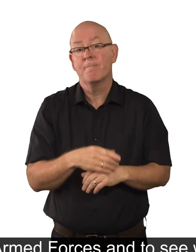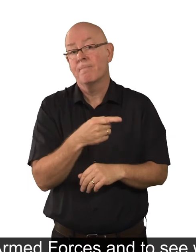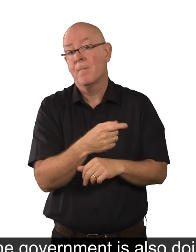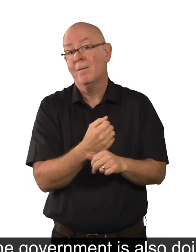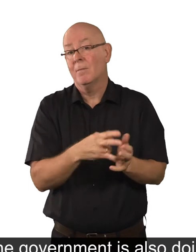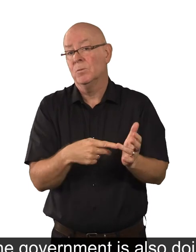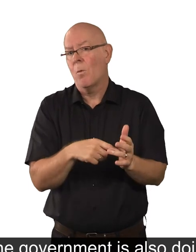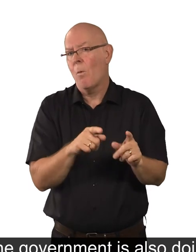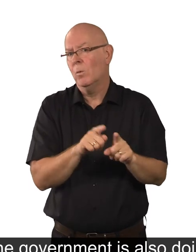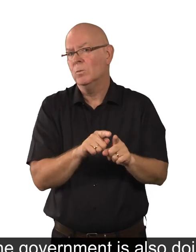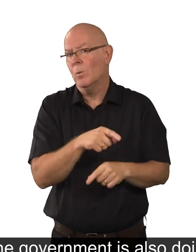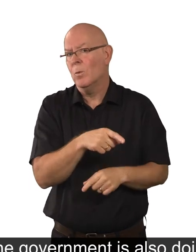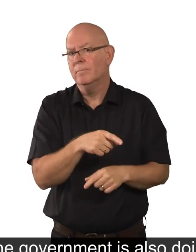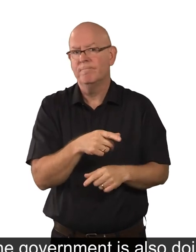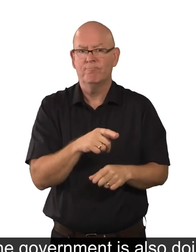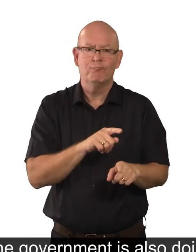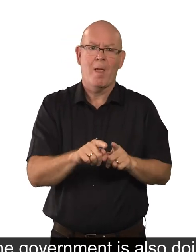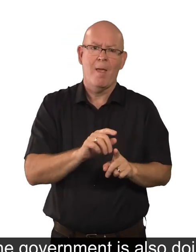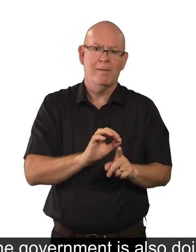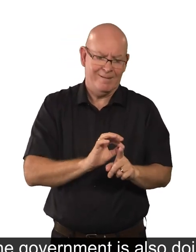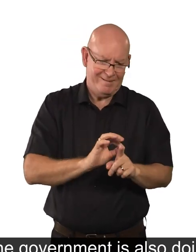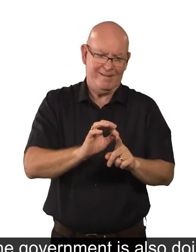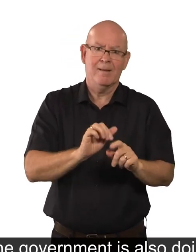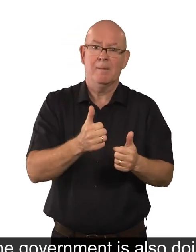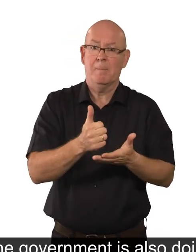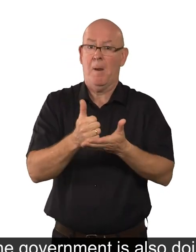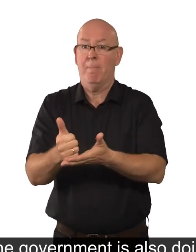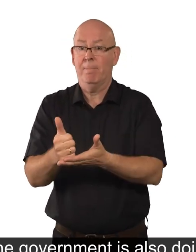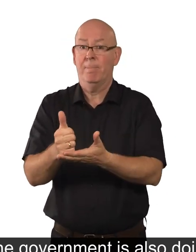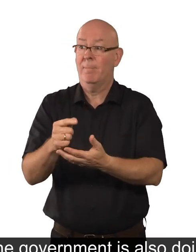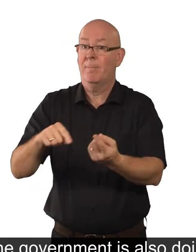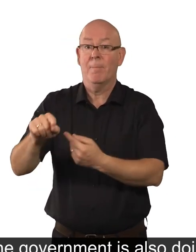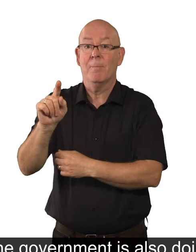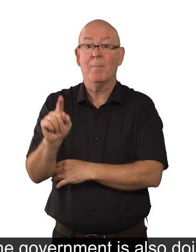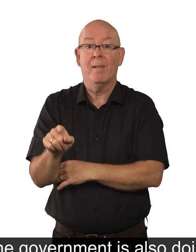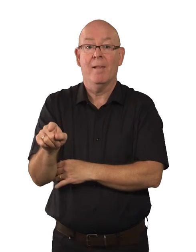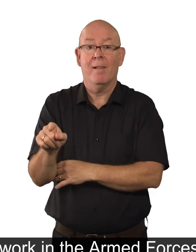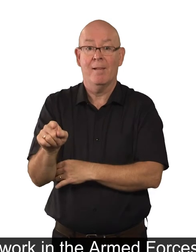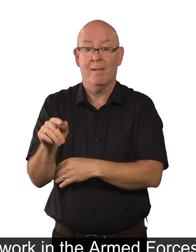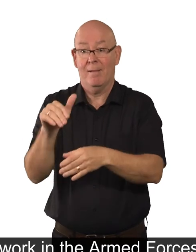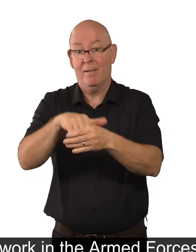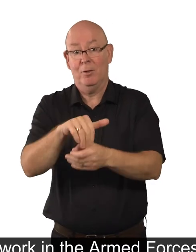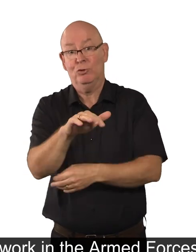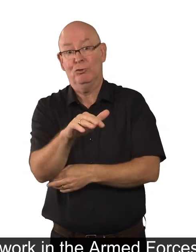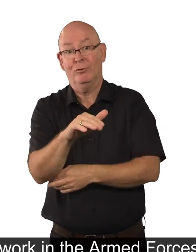The government is also doing things to be better at helping people that work in the armed forces,